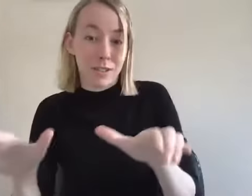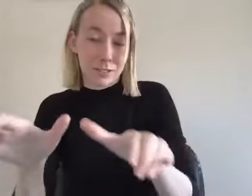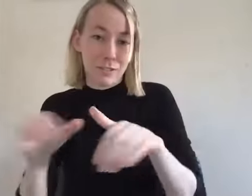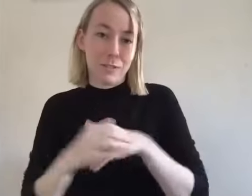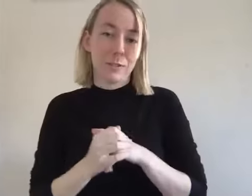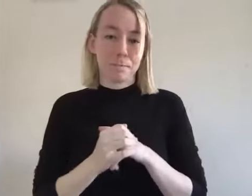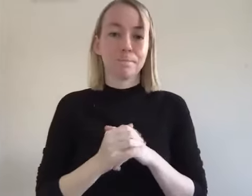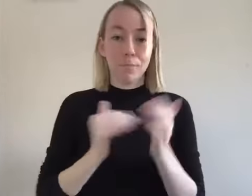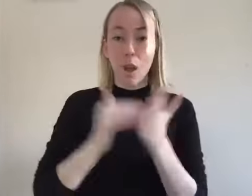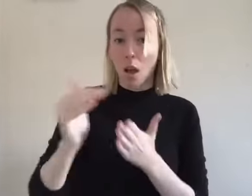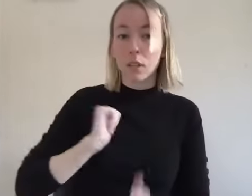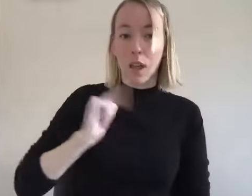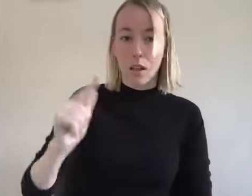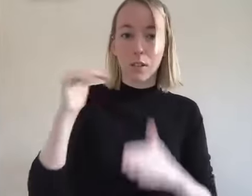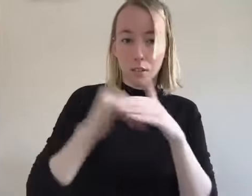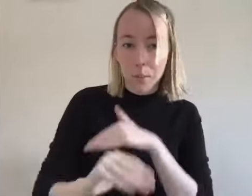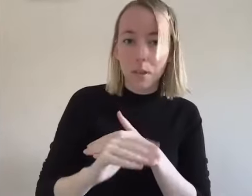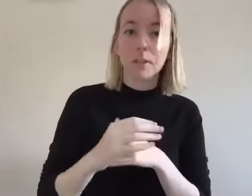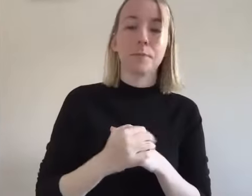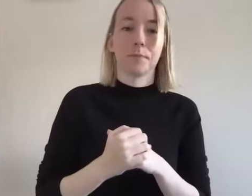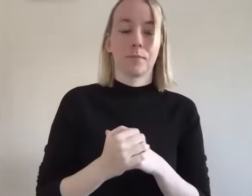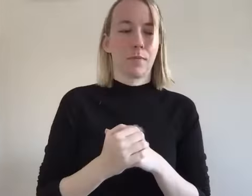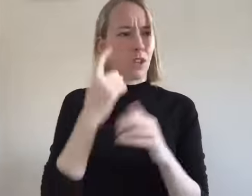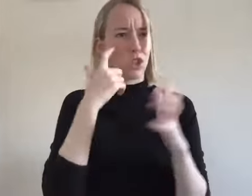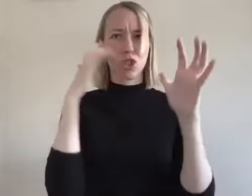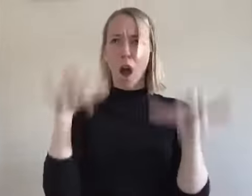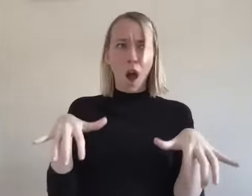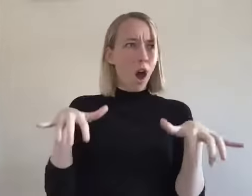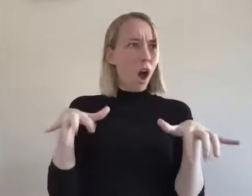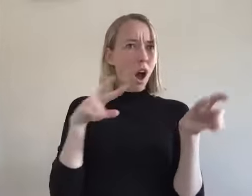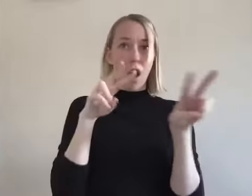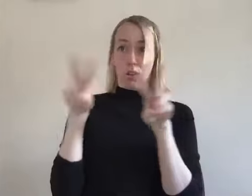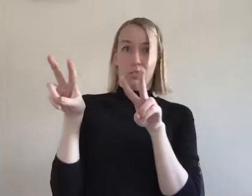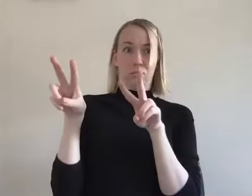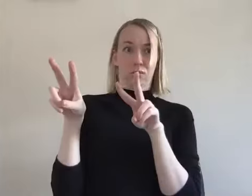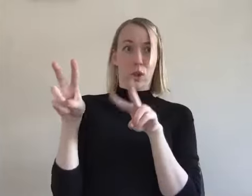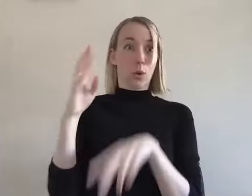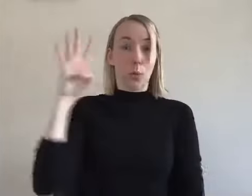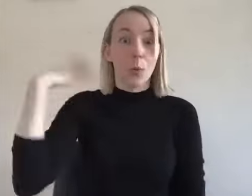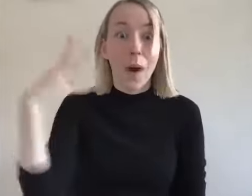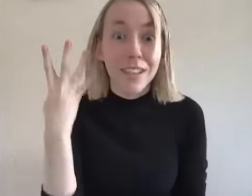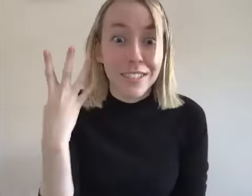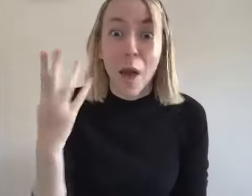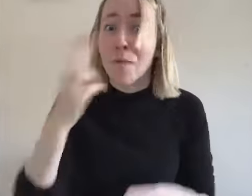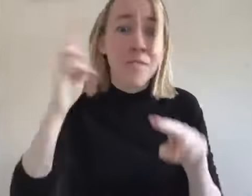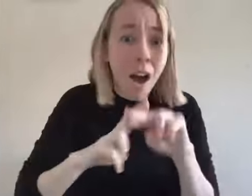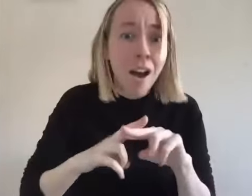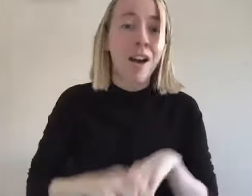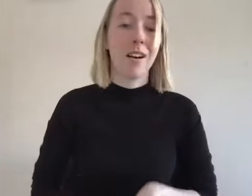and a lot of times when alan ons come in to our meetings or our fellowship they're shocked to see that we are insane and have fun being